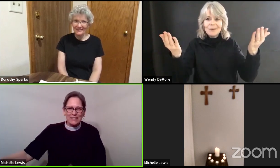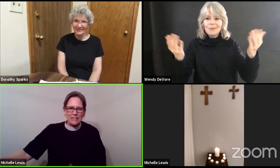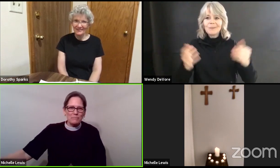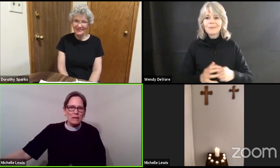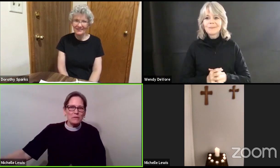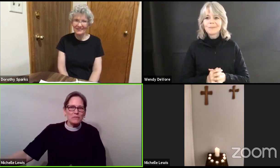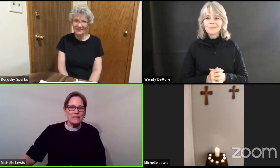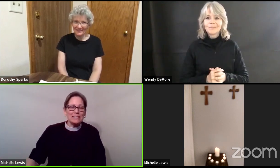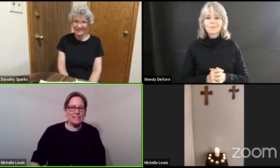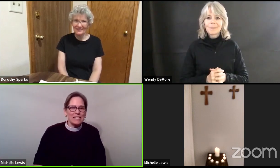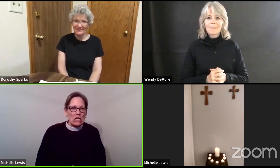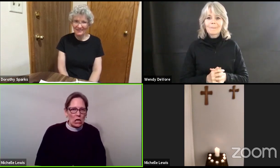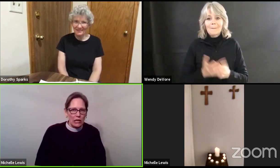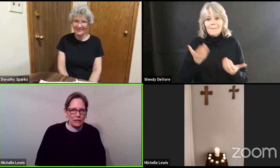Maybe you need to send a card.